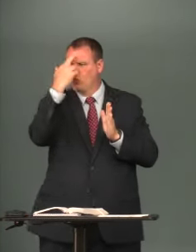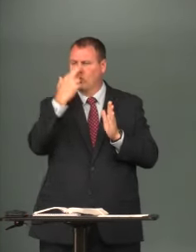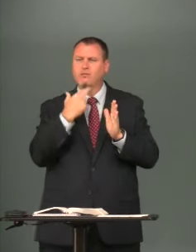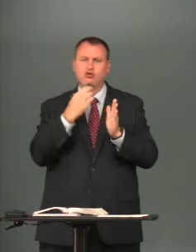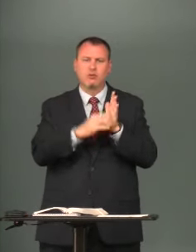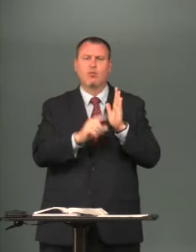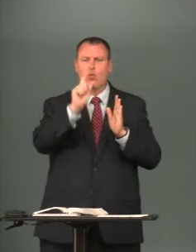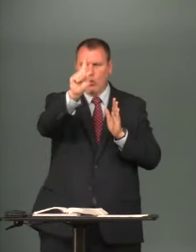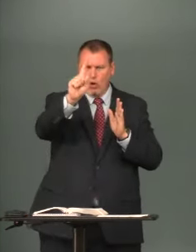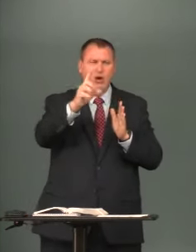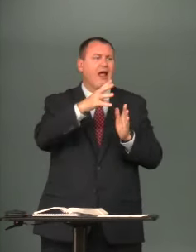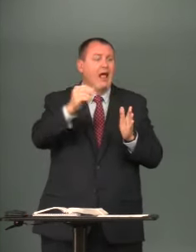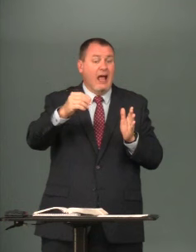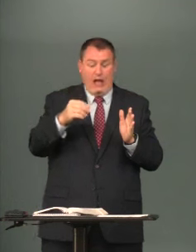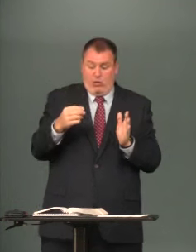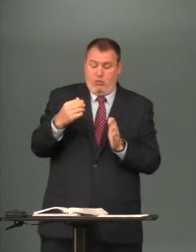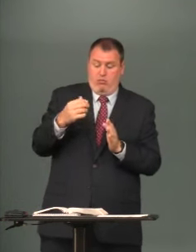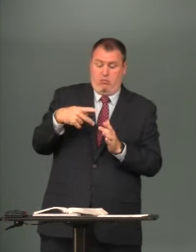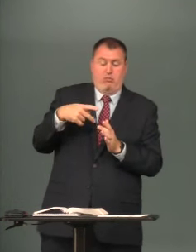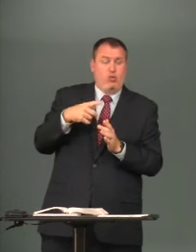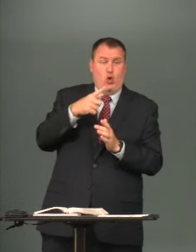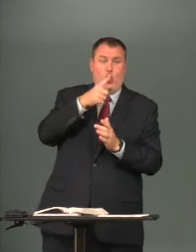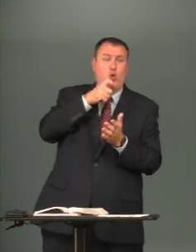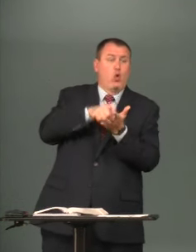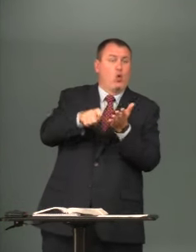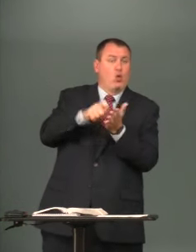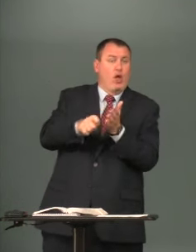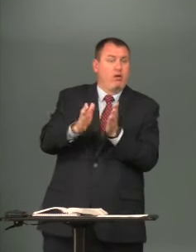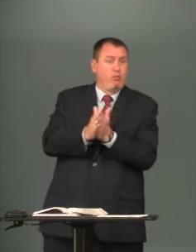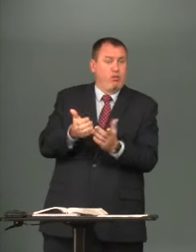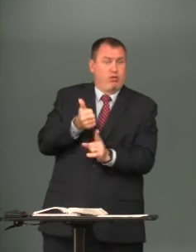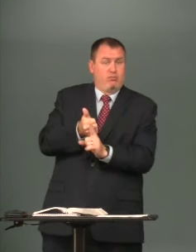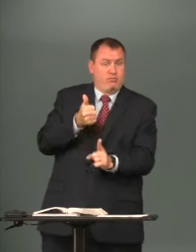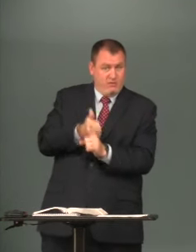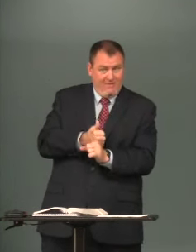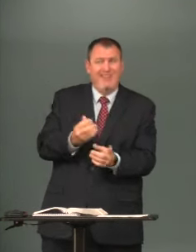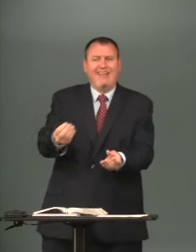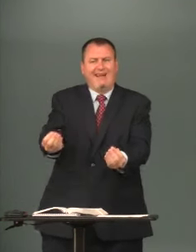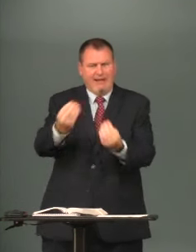the point will be the first chapter of romans who wrote the book